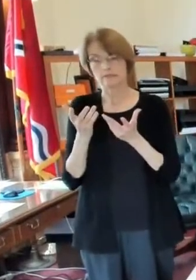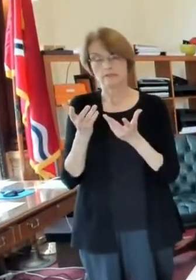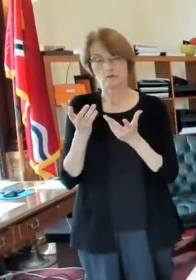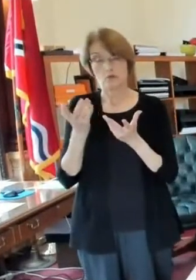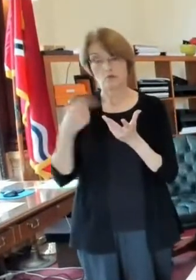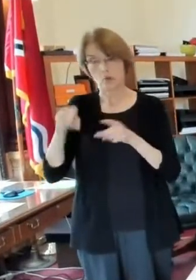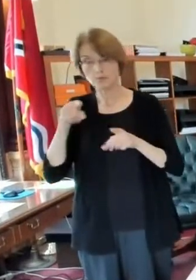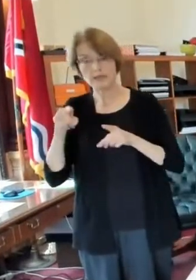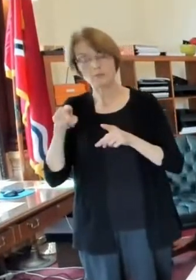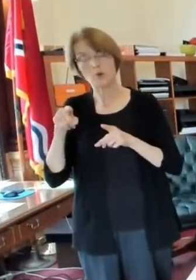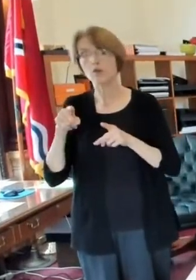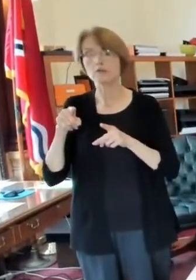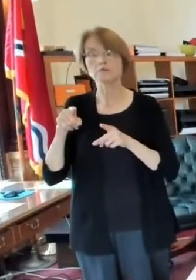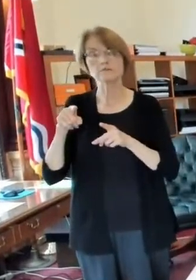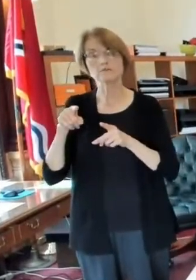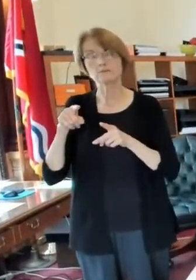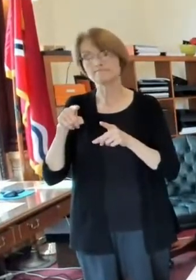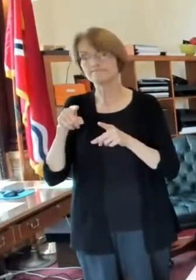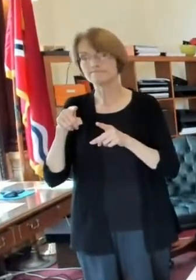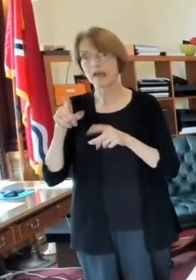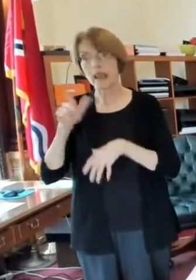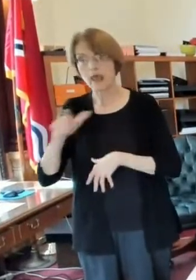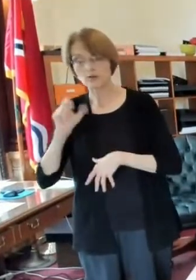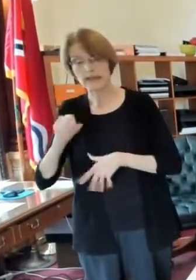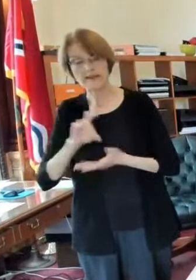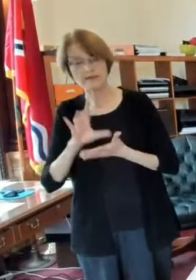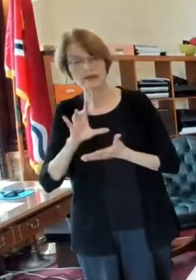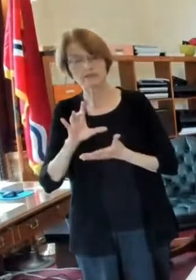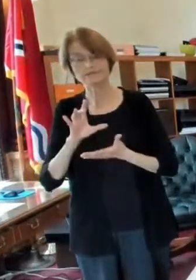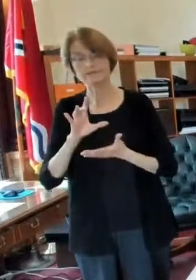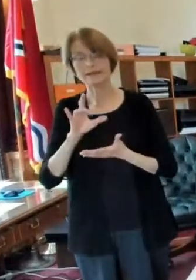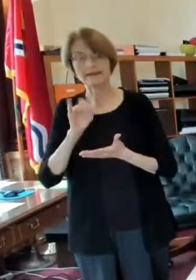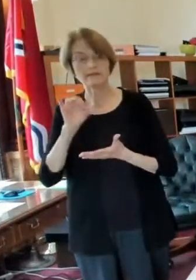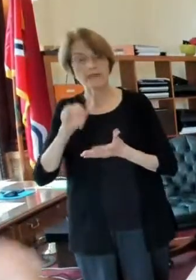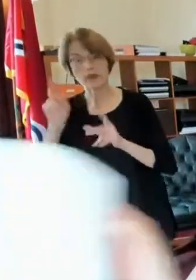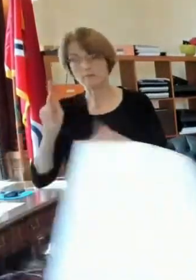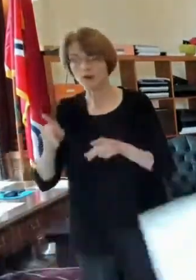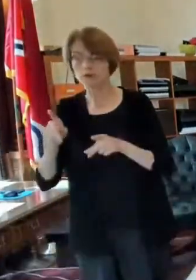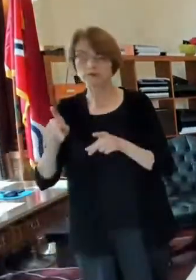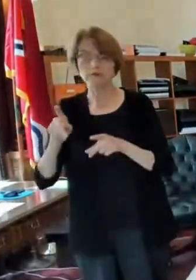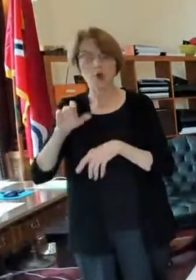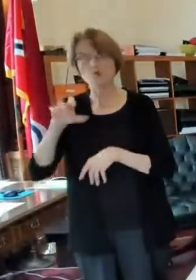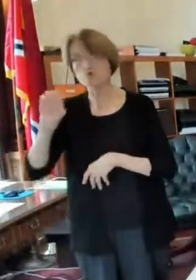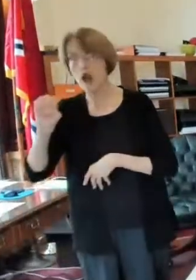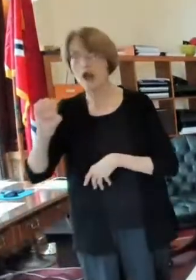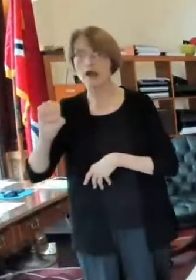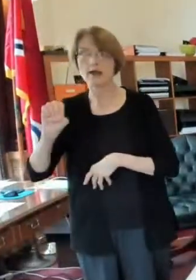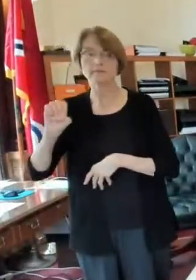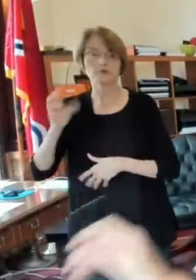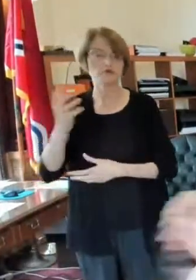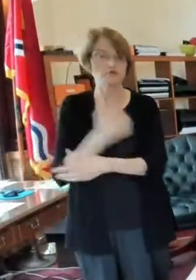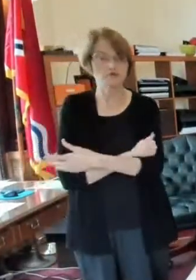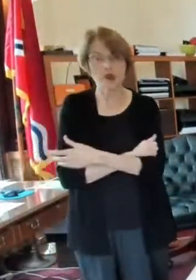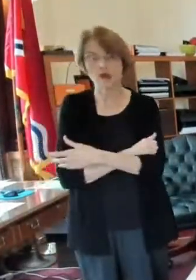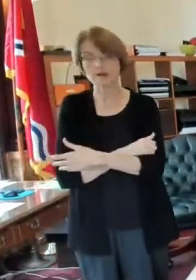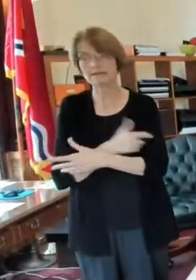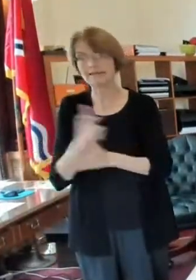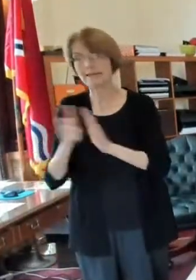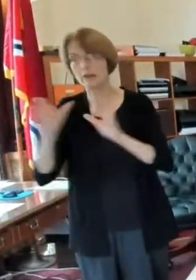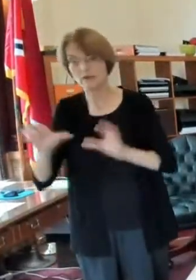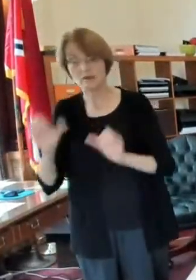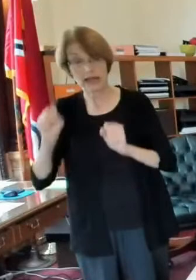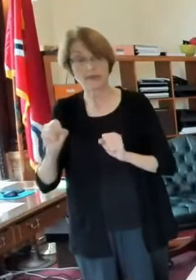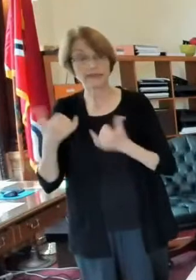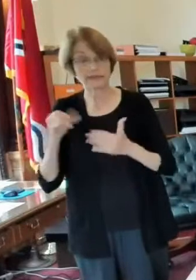activities related to drugs and other nuisance behavior yes really good question linda i happen to have this order right here